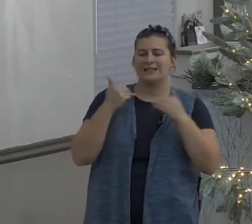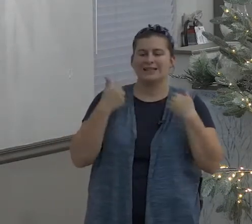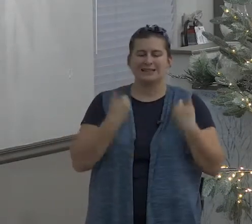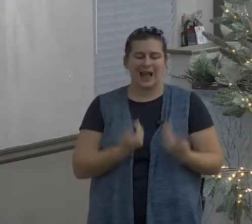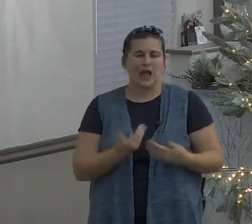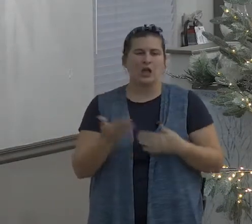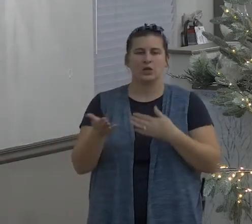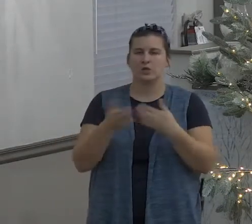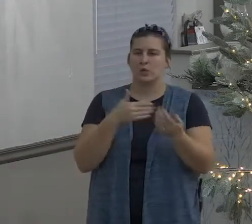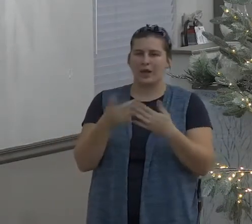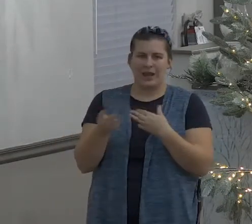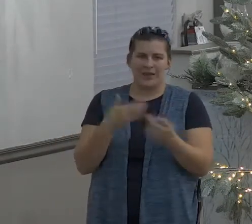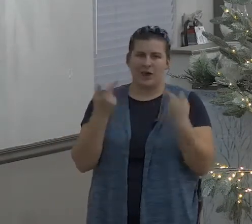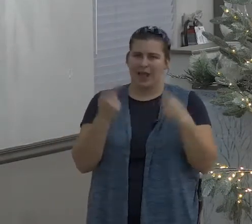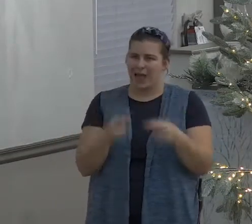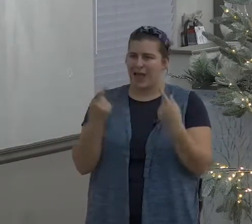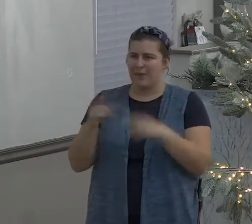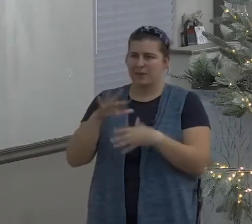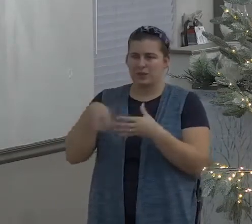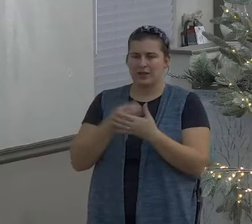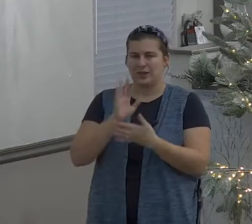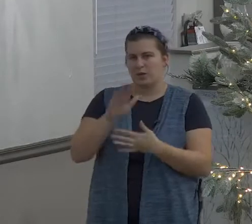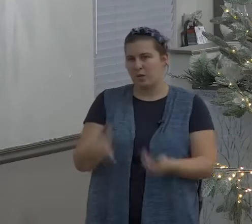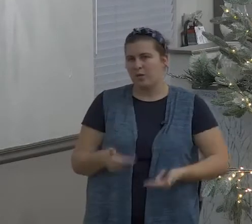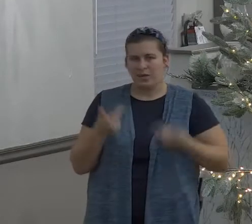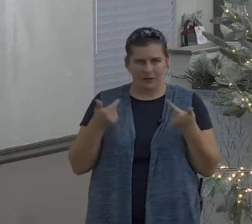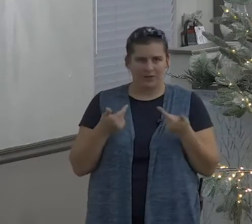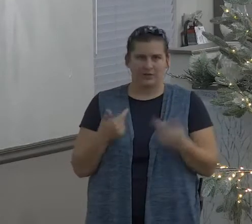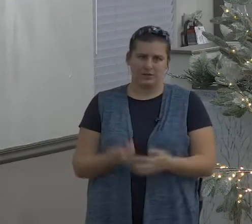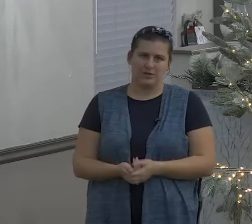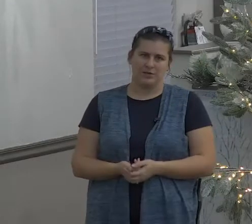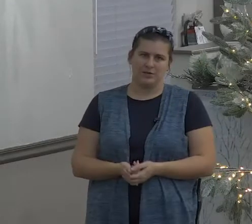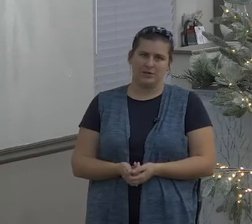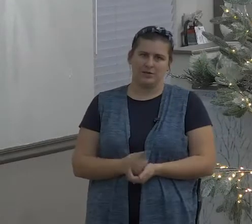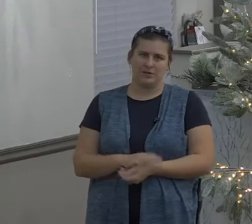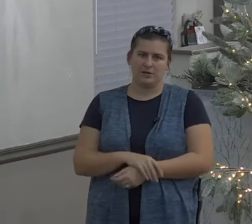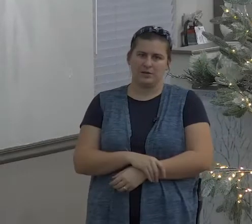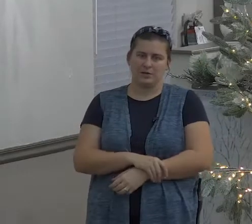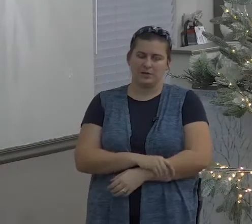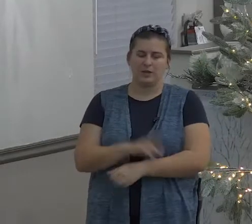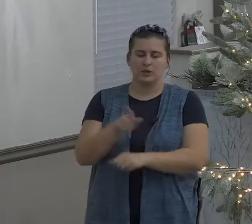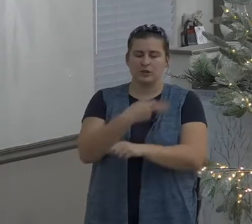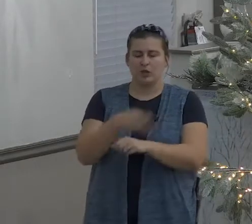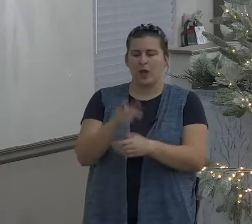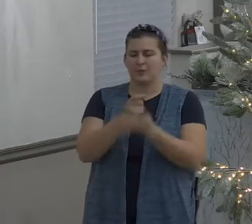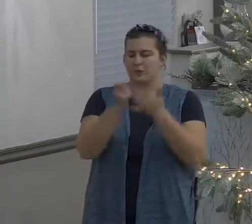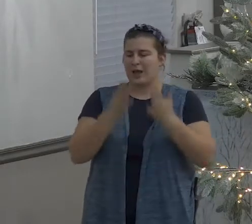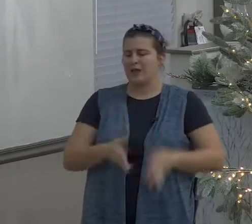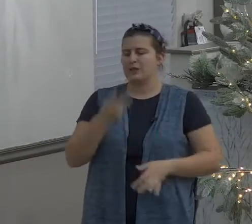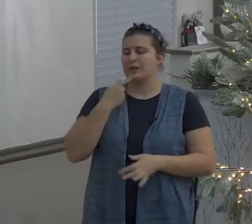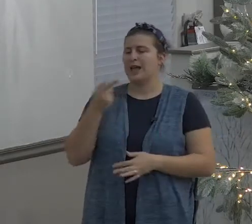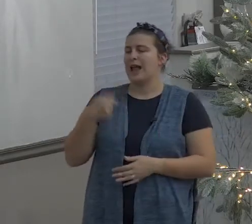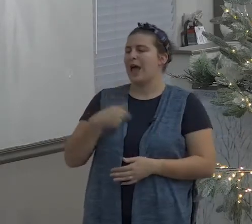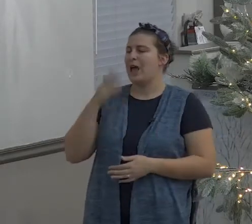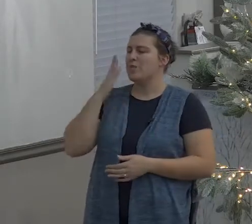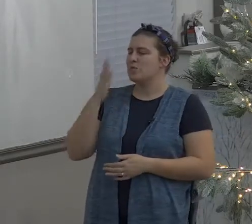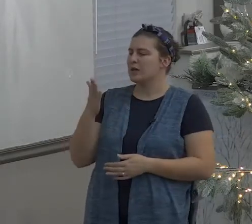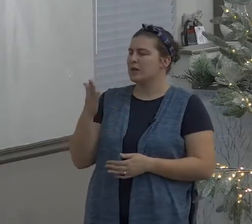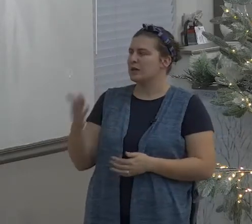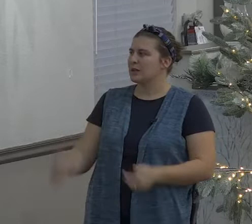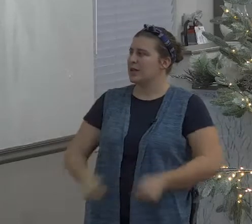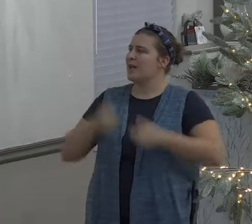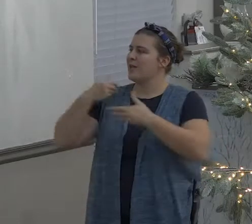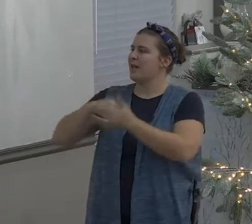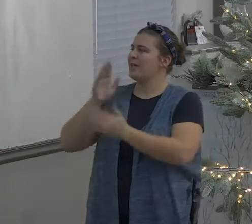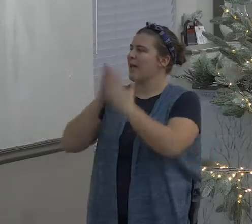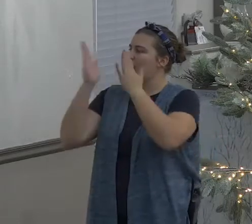all the days spring summer fall winter sunshine shadows peace troubled days rest tired all of it anything